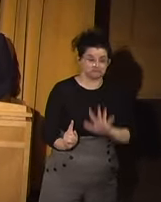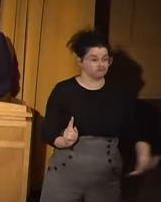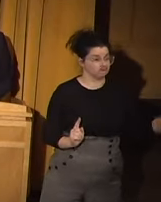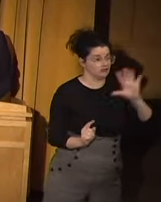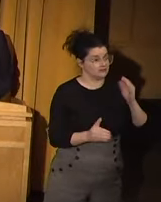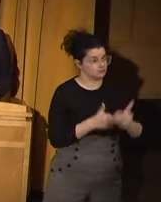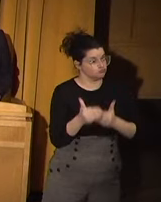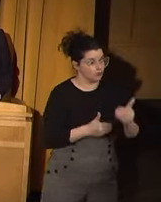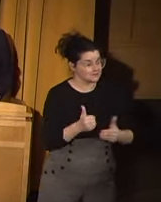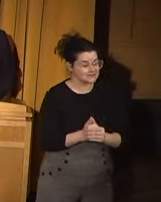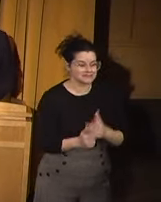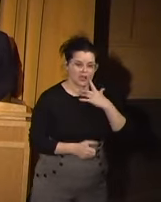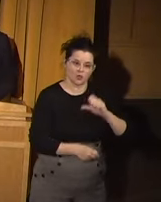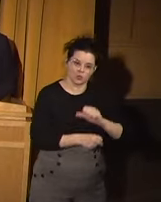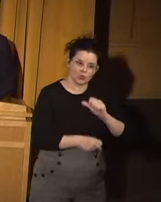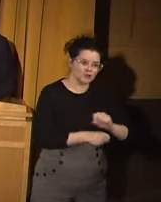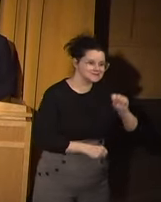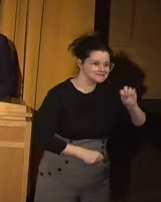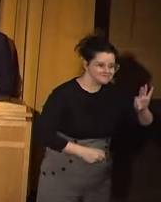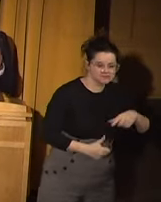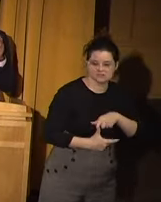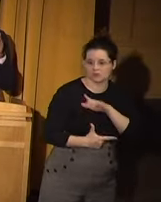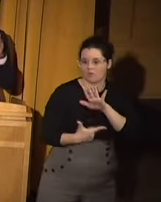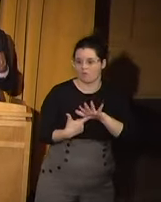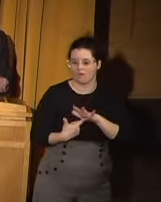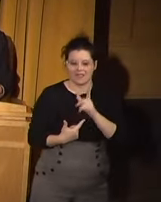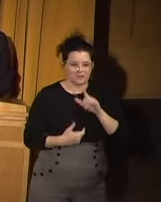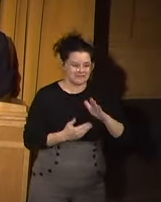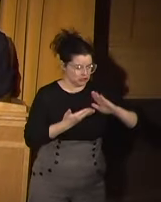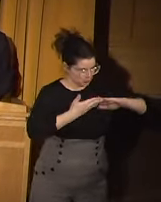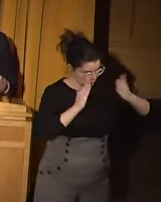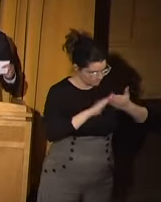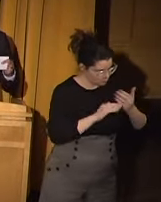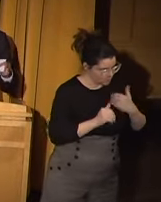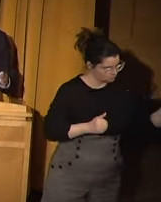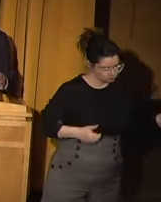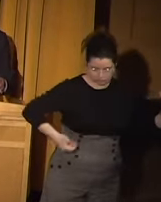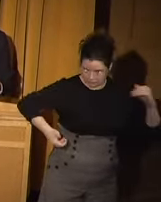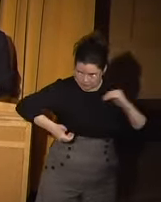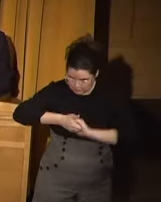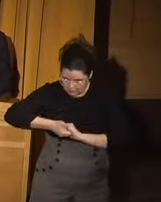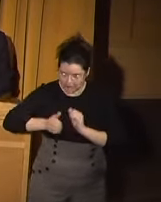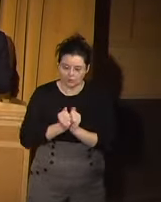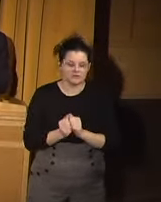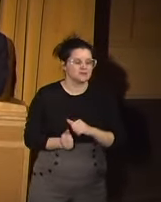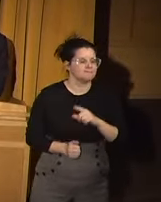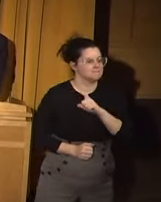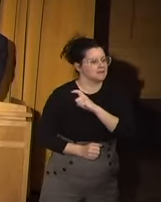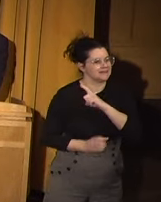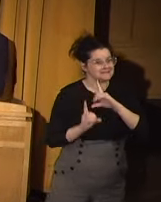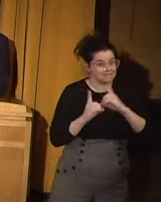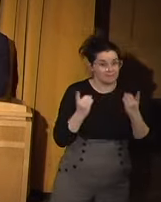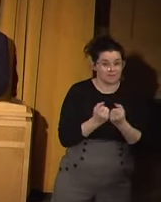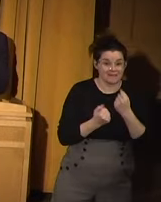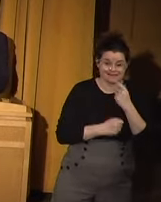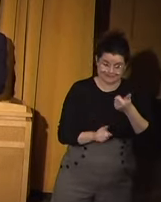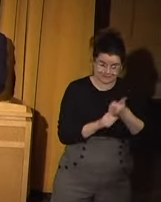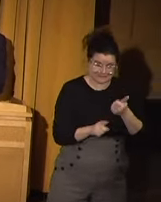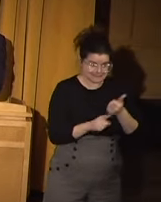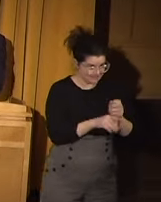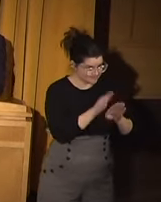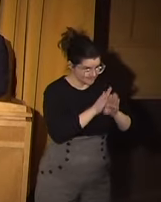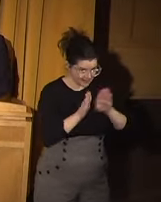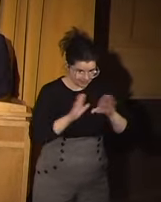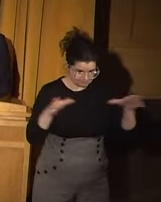this process. Our work in San Francisco, we put the community together with the police department and they co-developed a